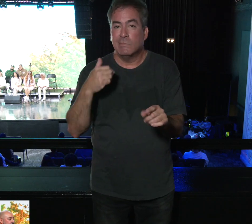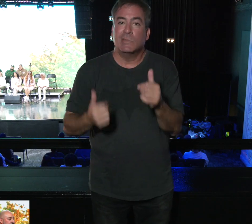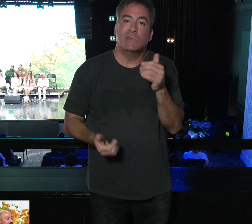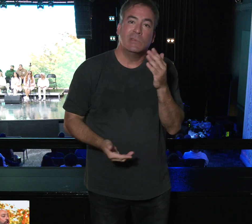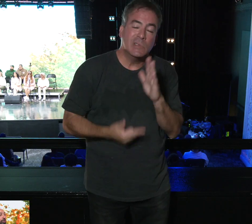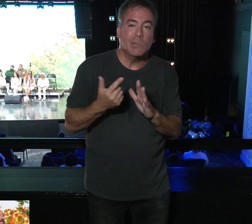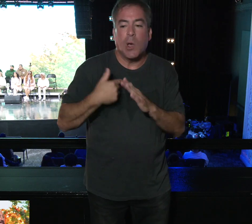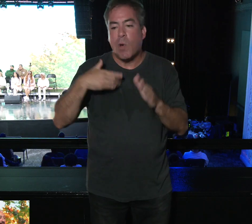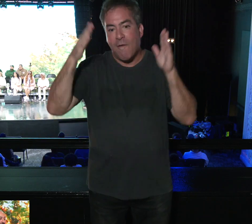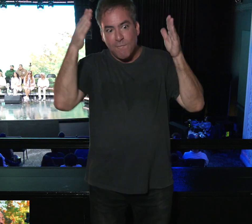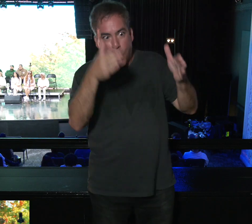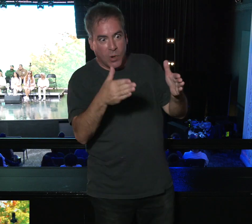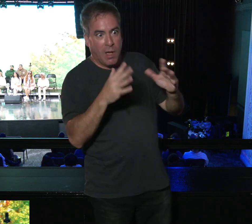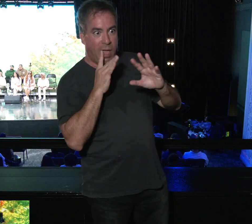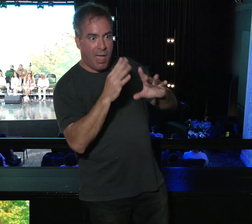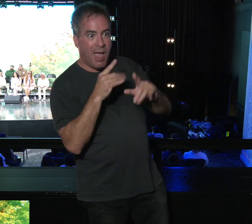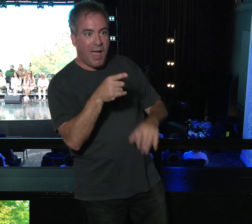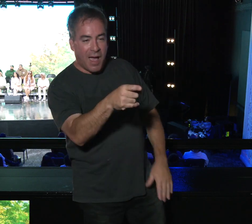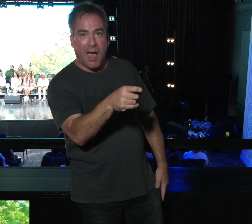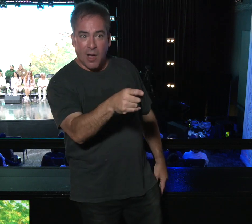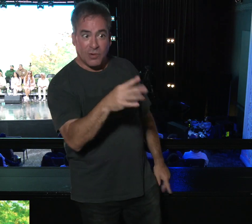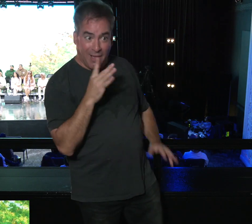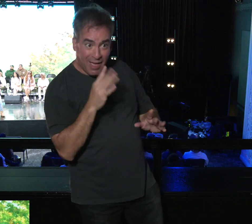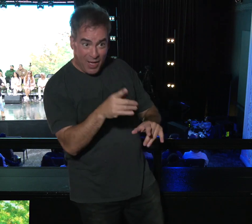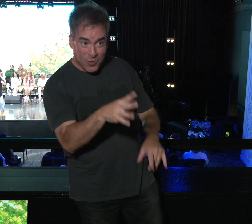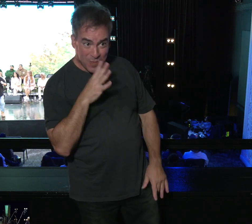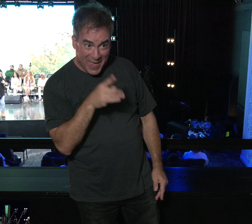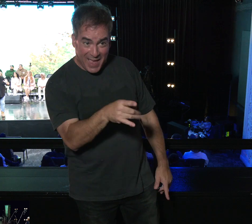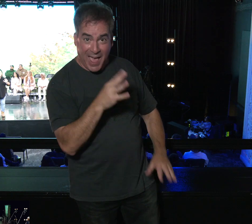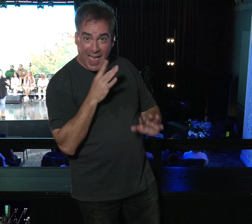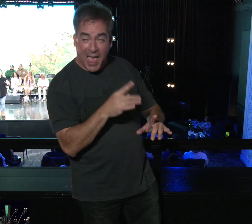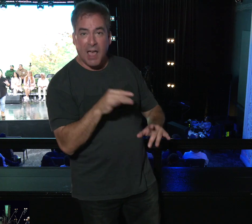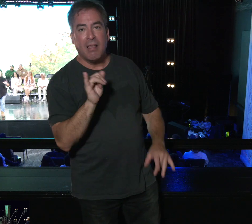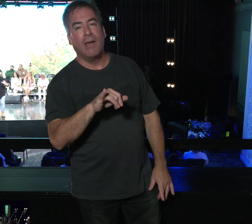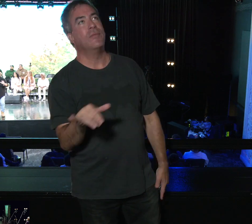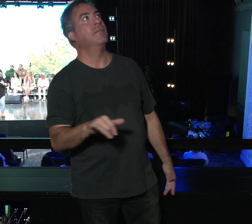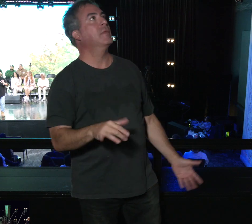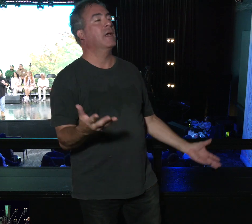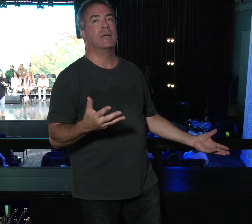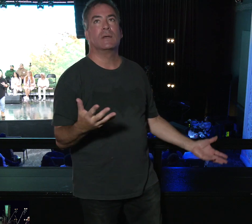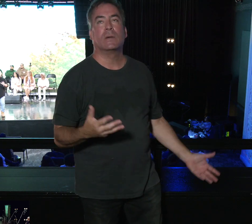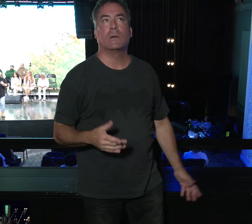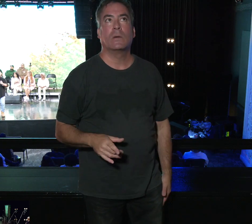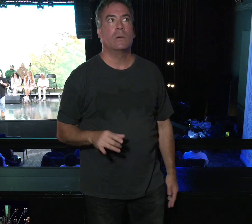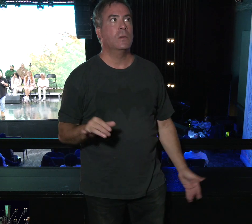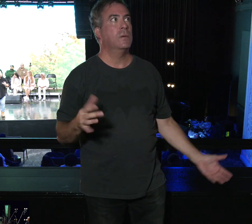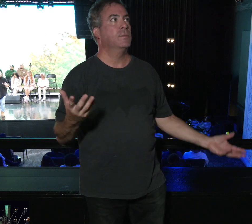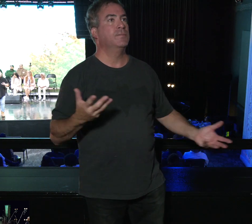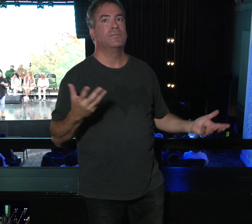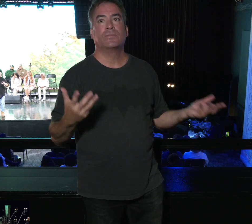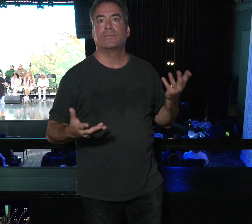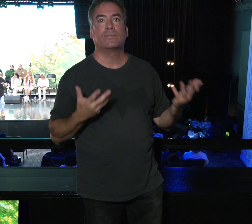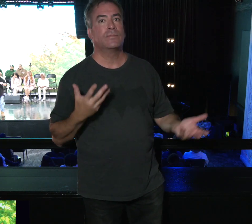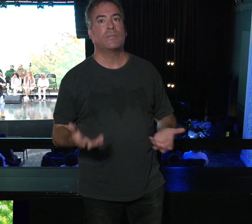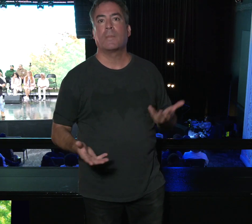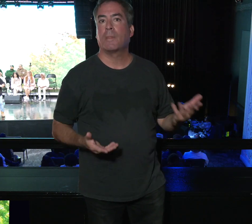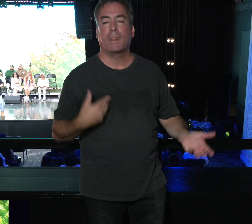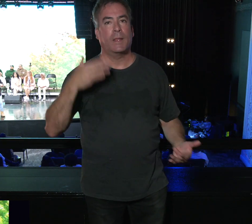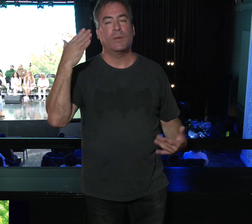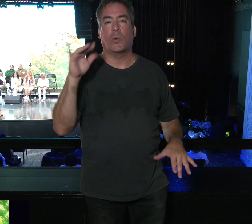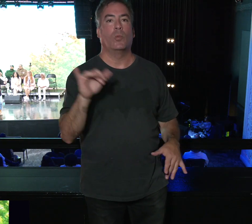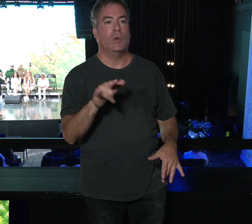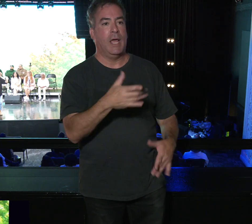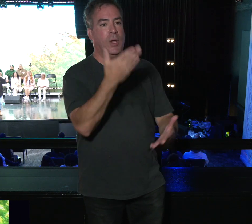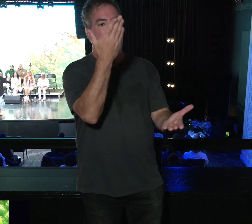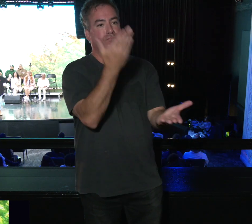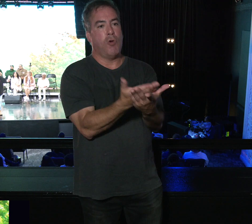on tongues. We're like, hey, do you speak in tongues? As if like that's kind of like a, I don't know, like a